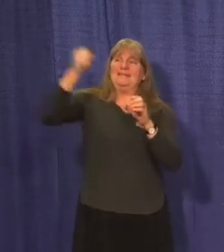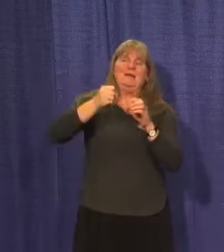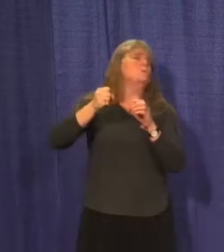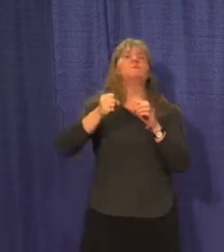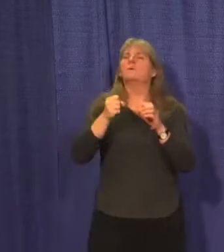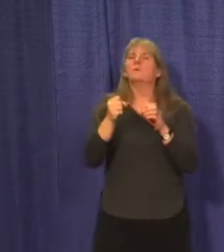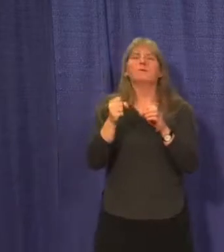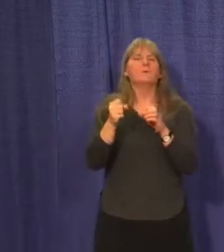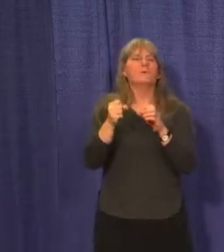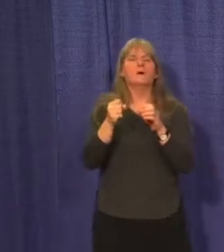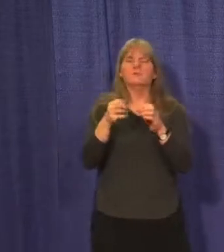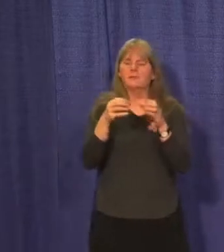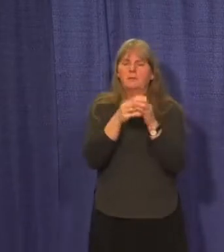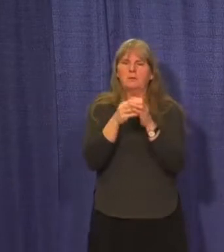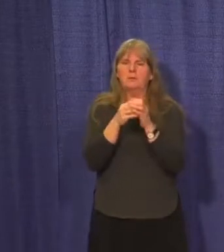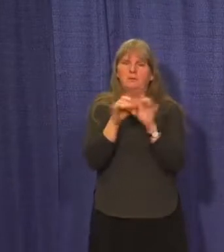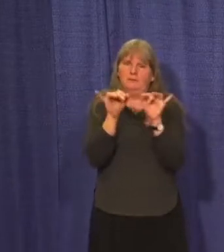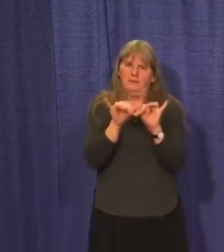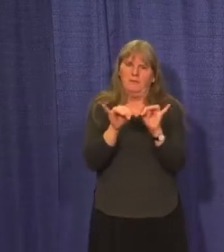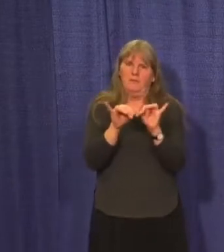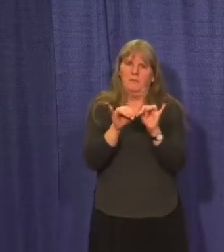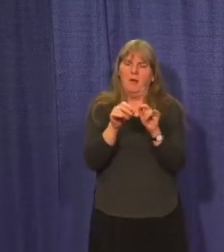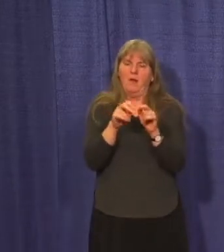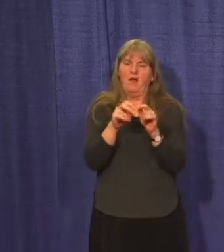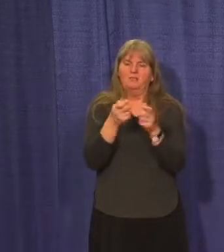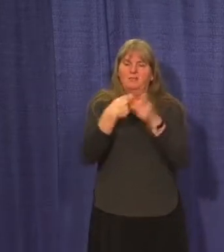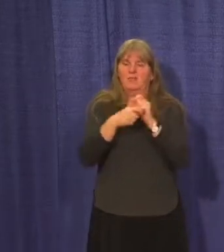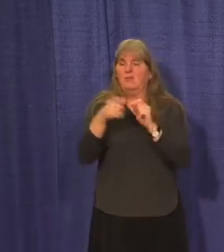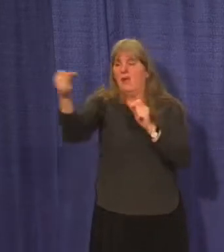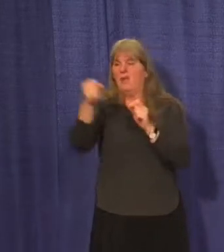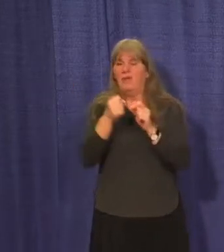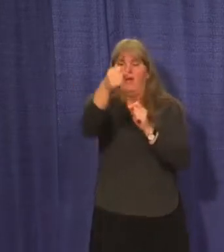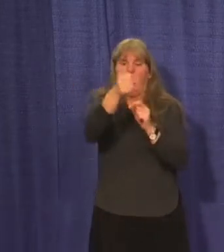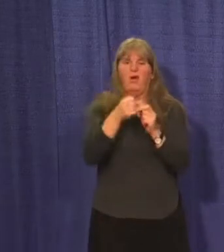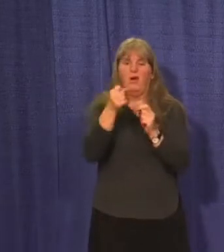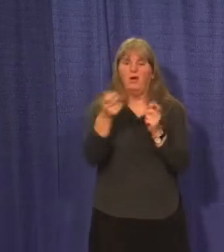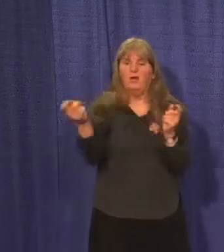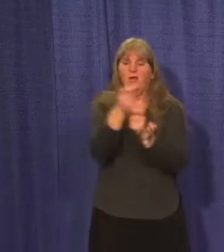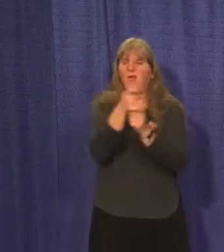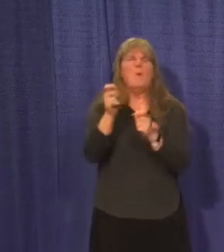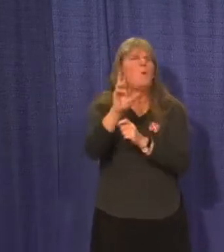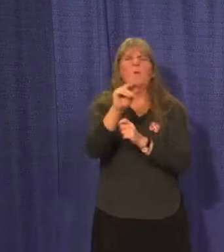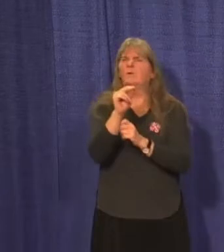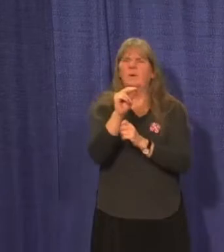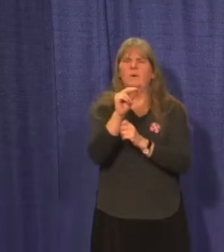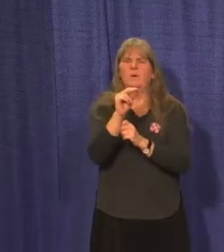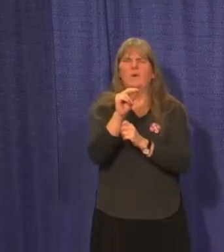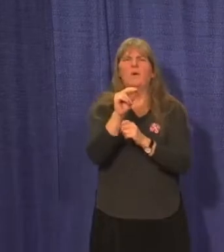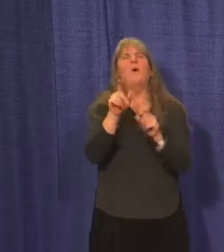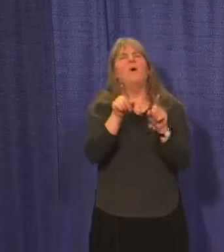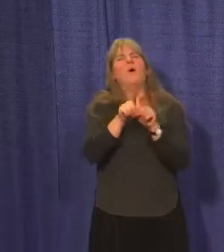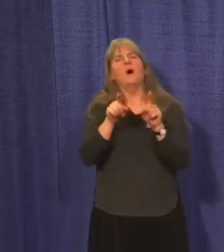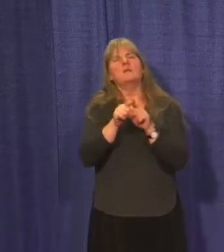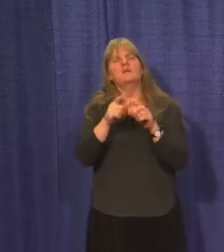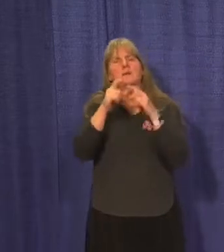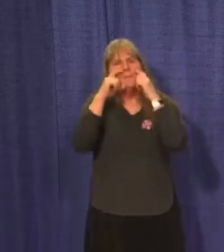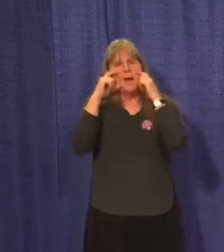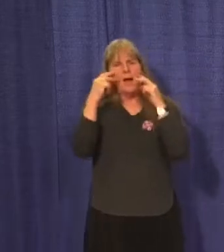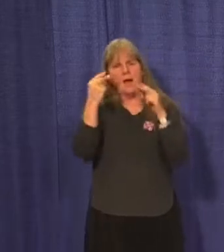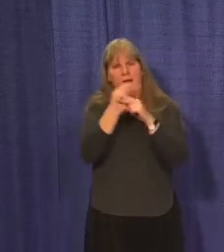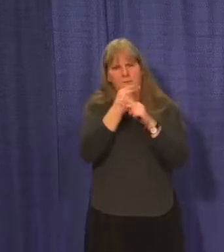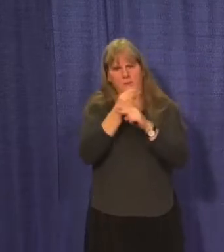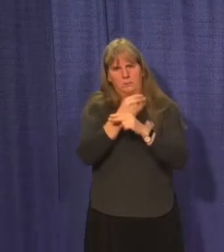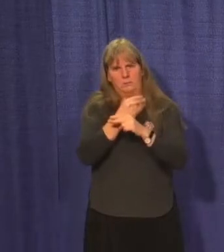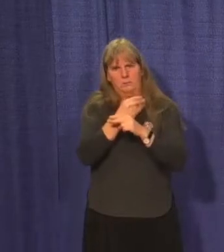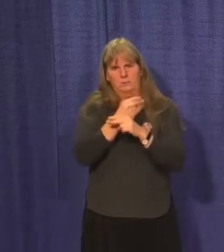your bubble over the holiday period. Please use masks, as the law now requires, but do not